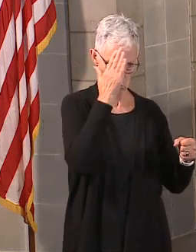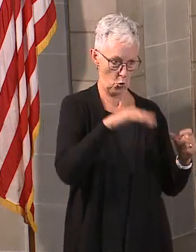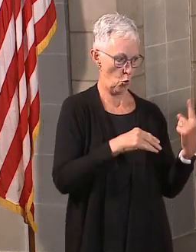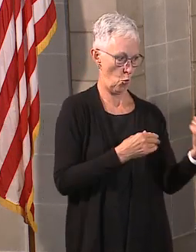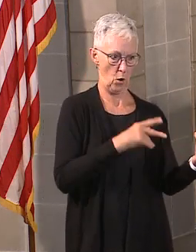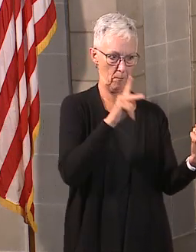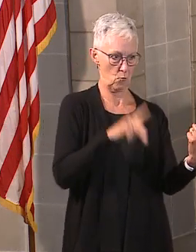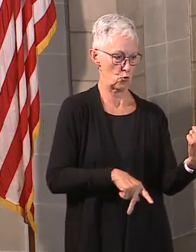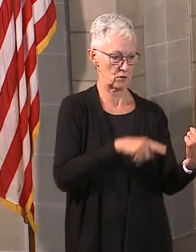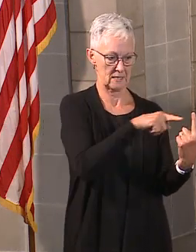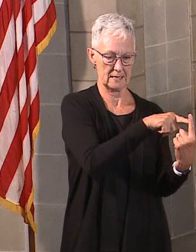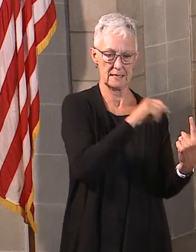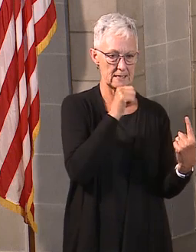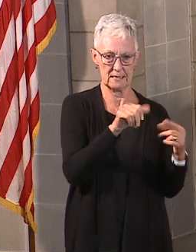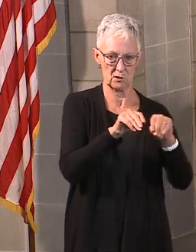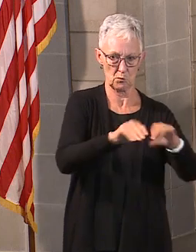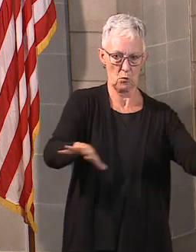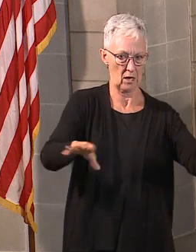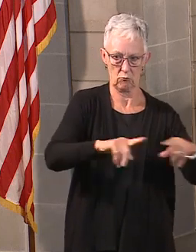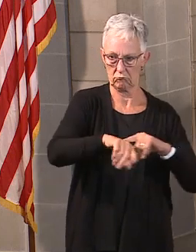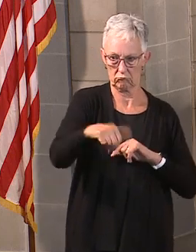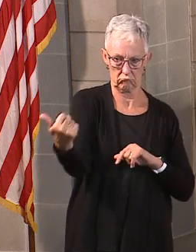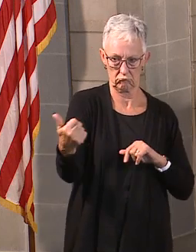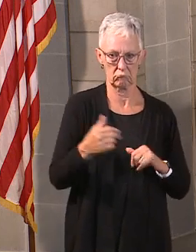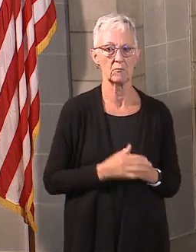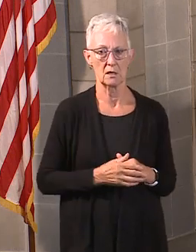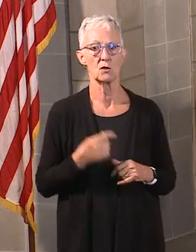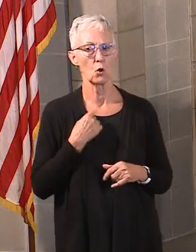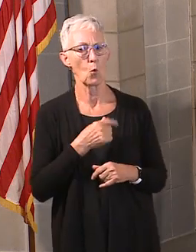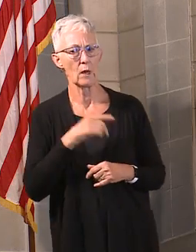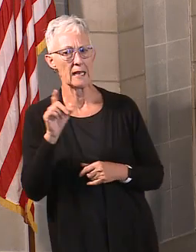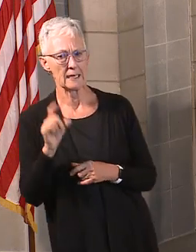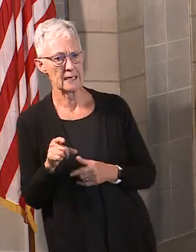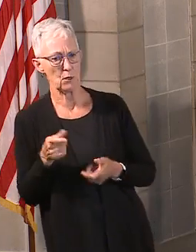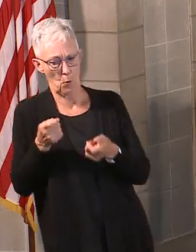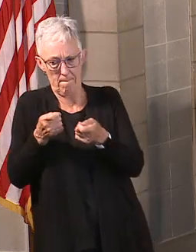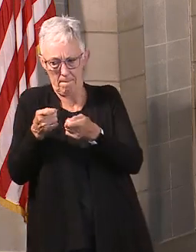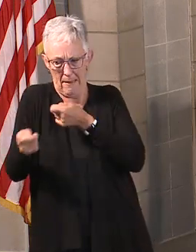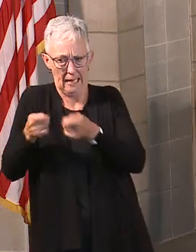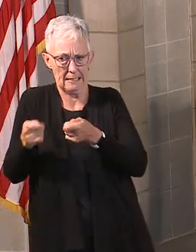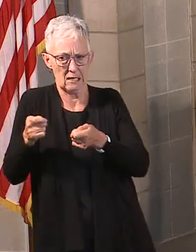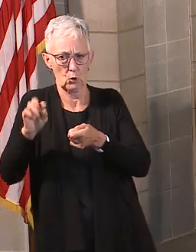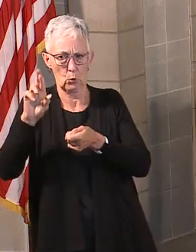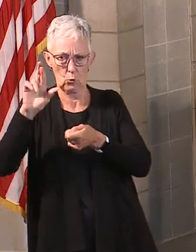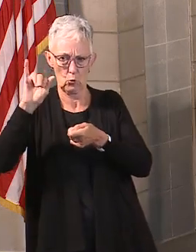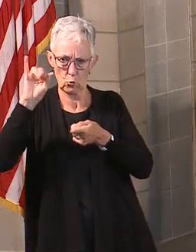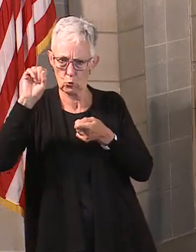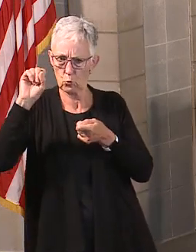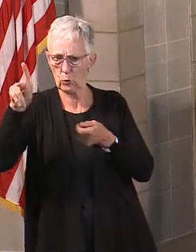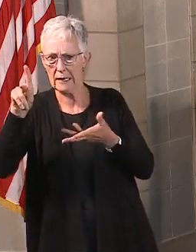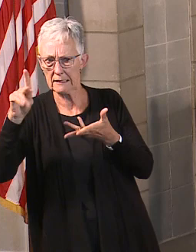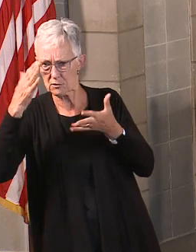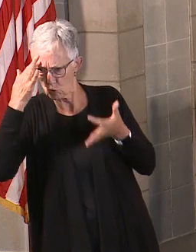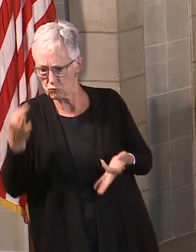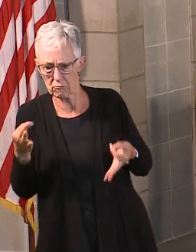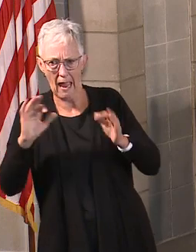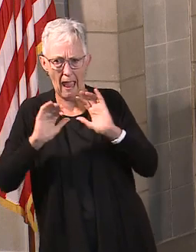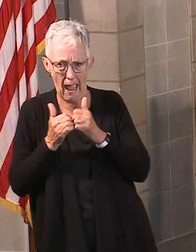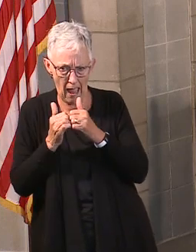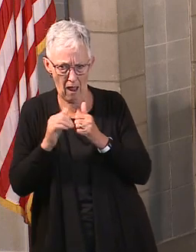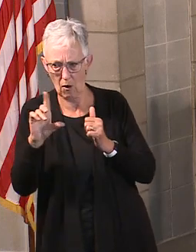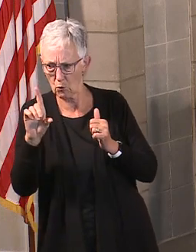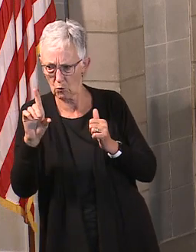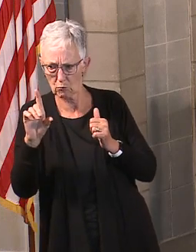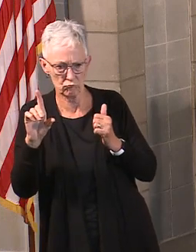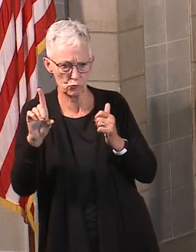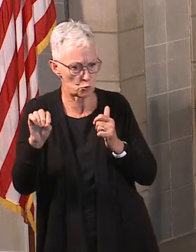got to manage the risk, mitigate where we can, but also start returning to a more normal life. And I think sports are an important part of the school experience,